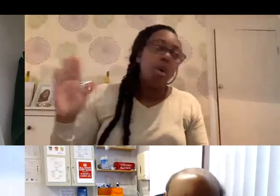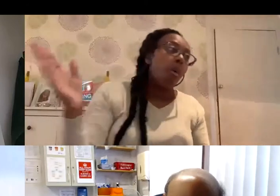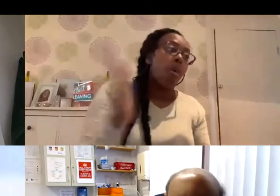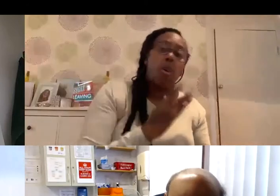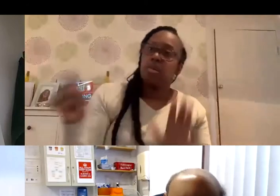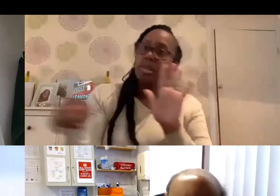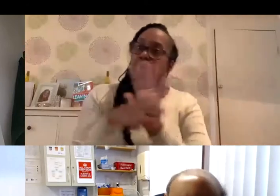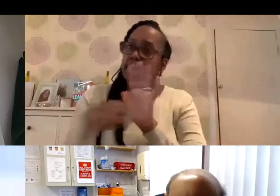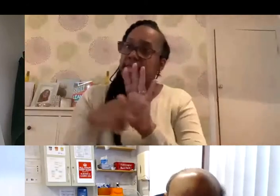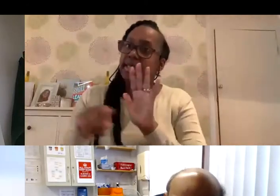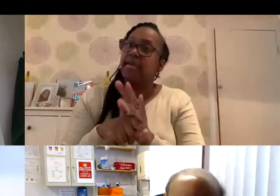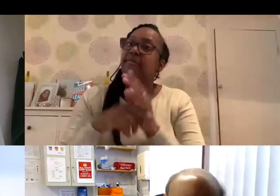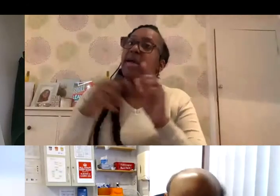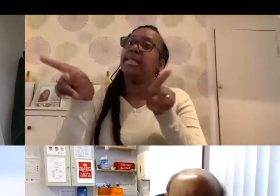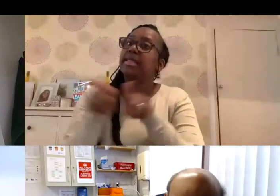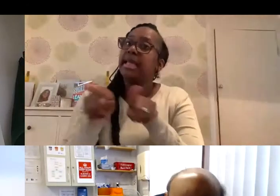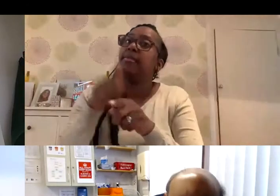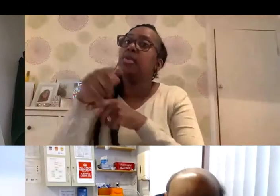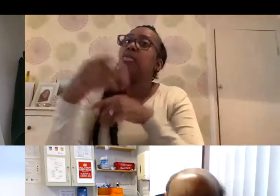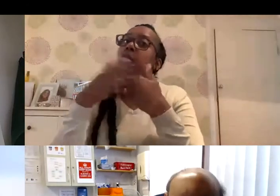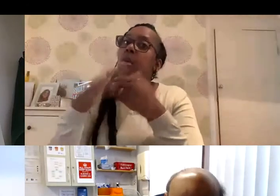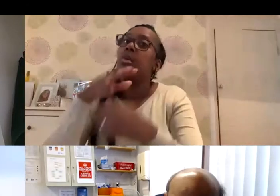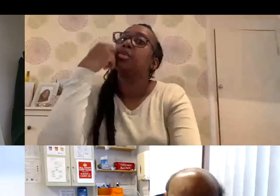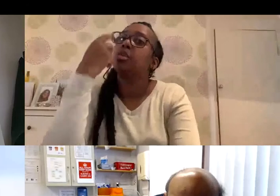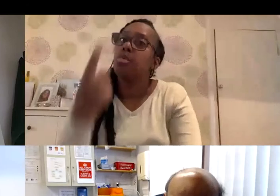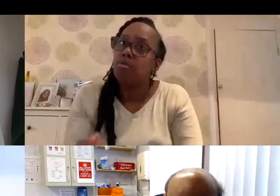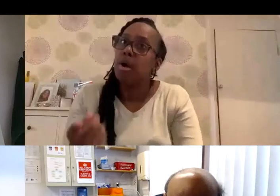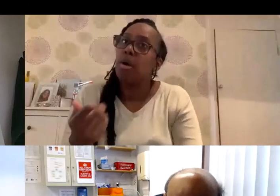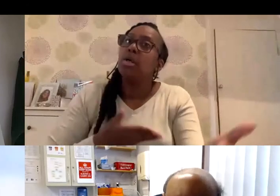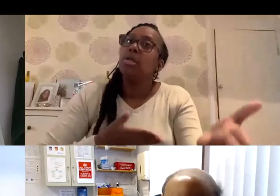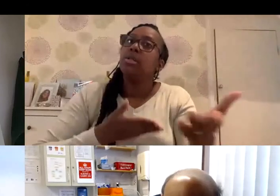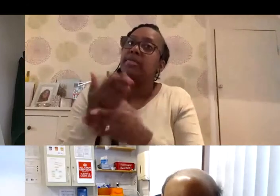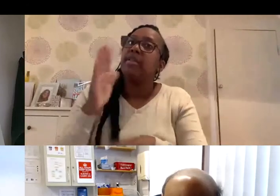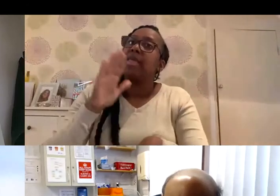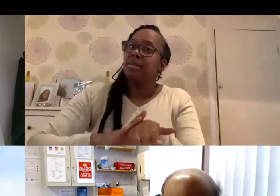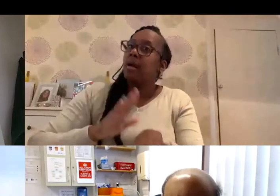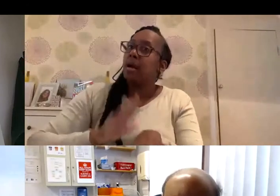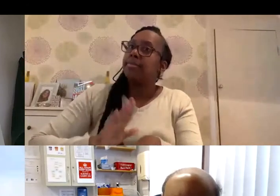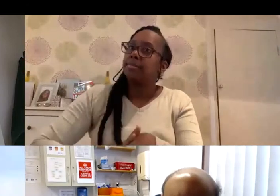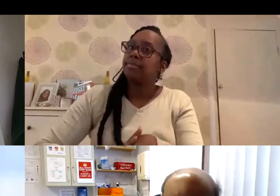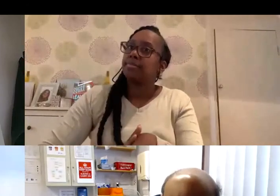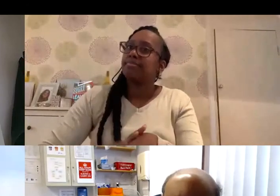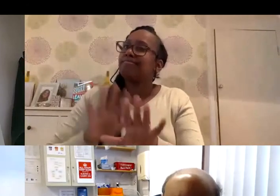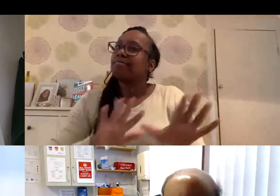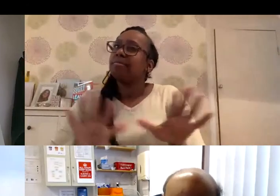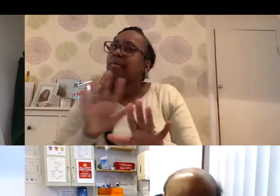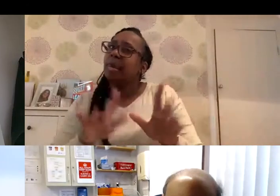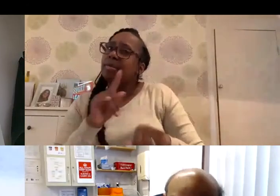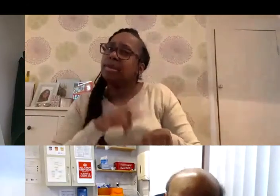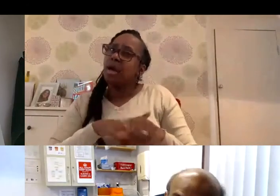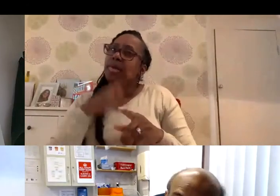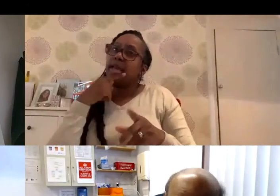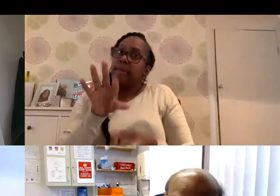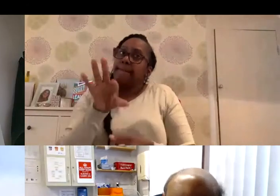negative. And we hope to do PCRs tomorrow, have to give it that incubation sort of like period in case we could